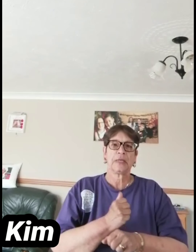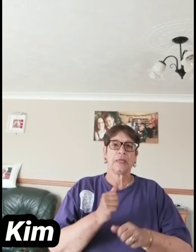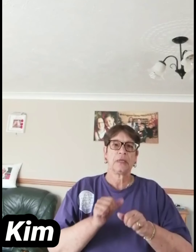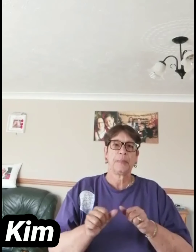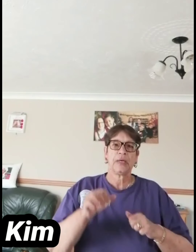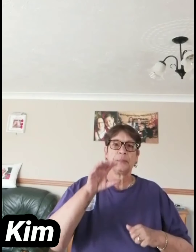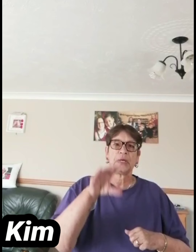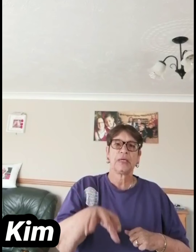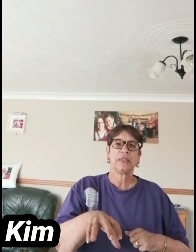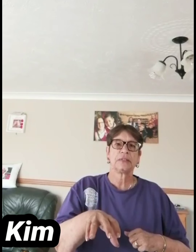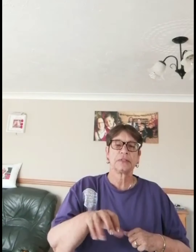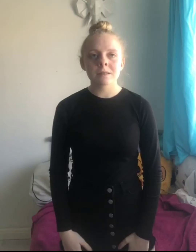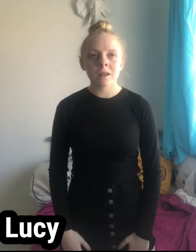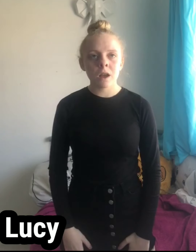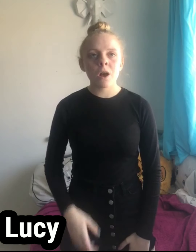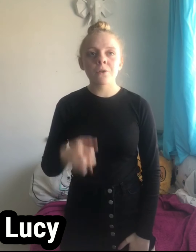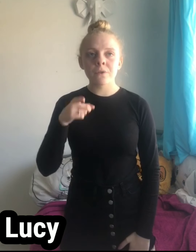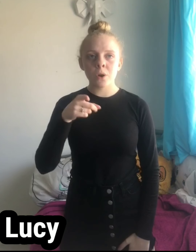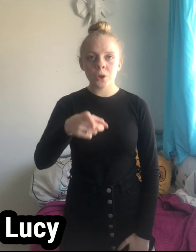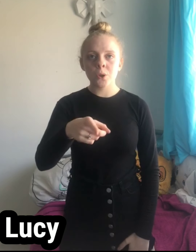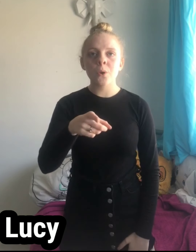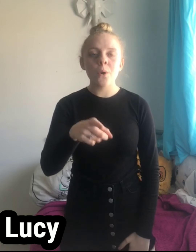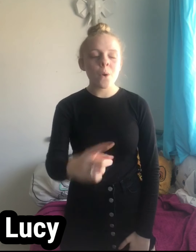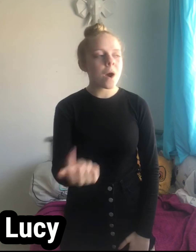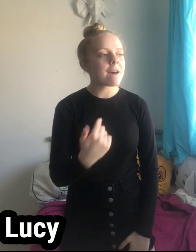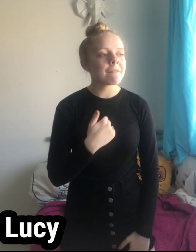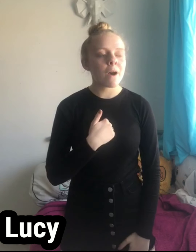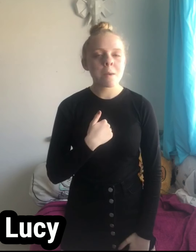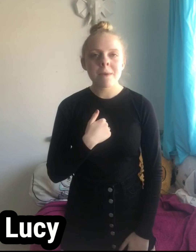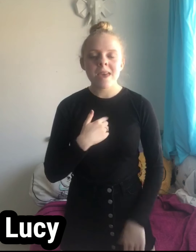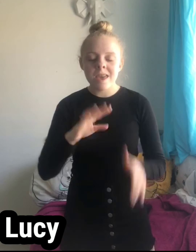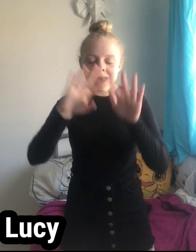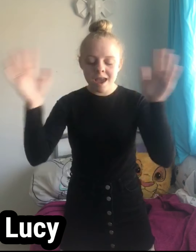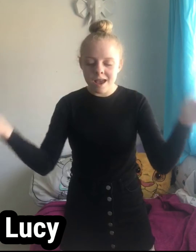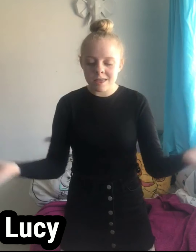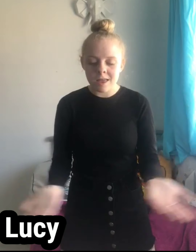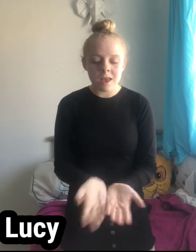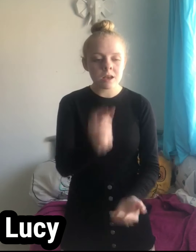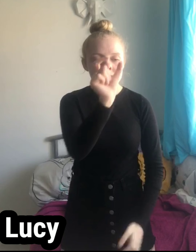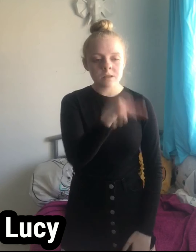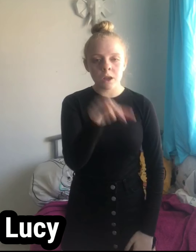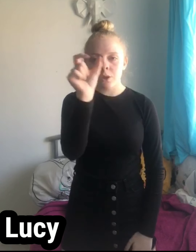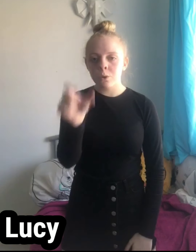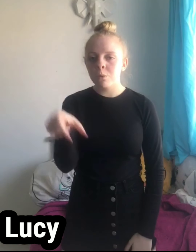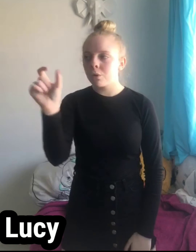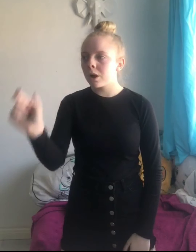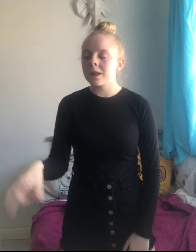make it a better place For you and for me and the entire human